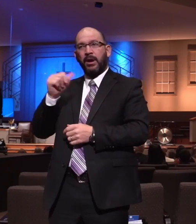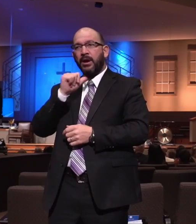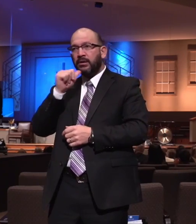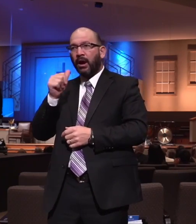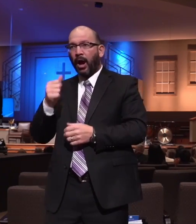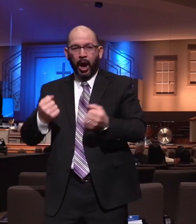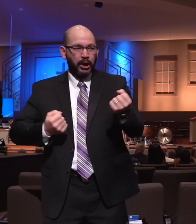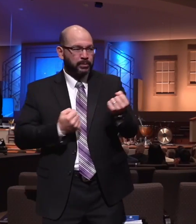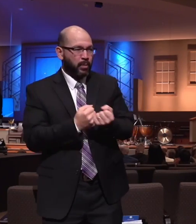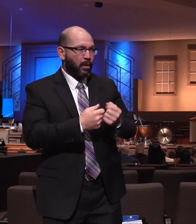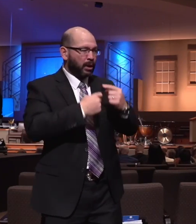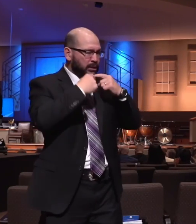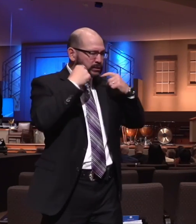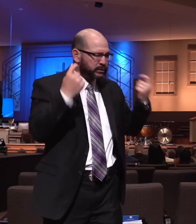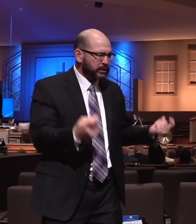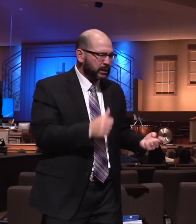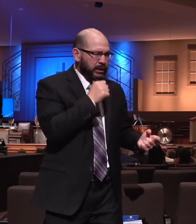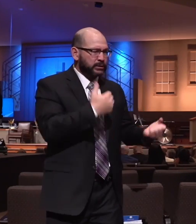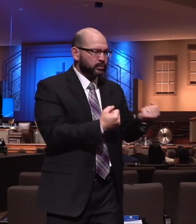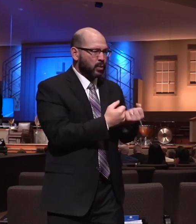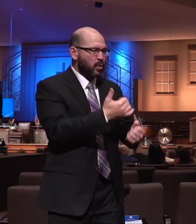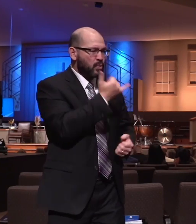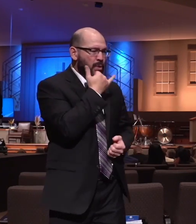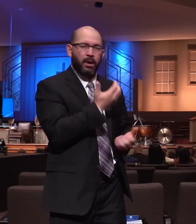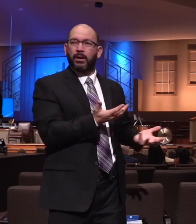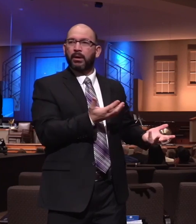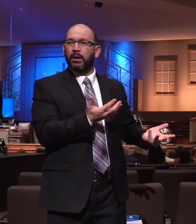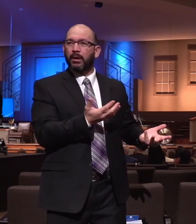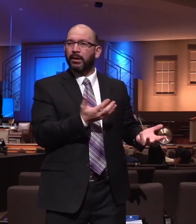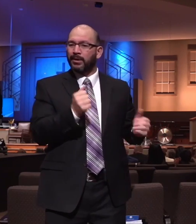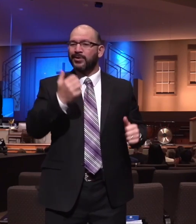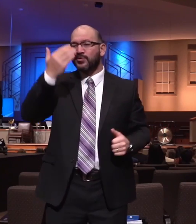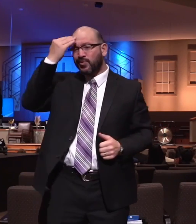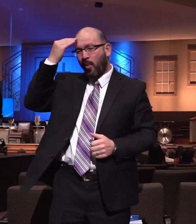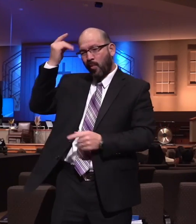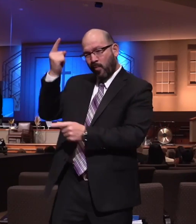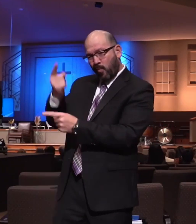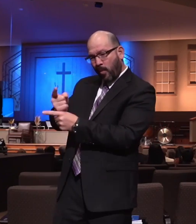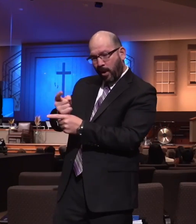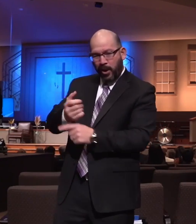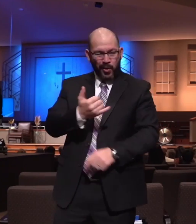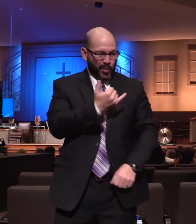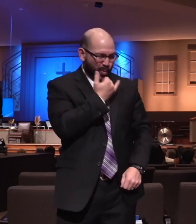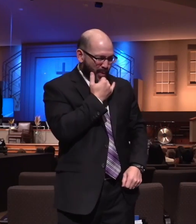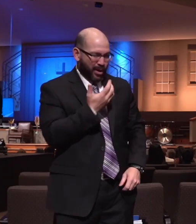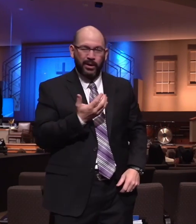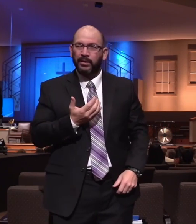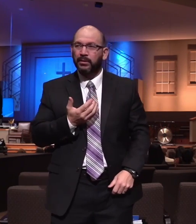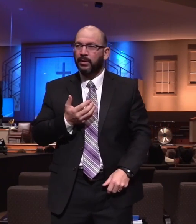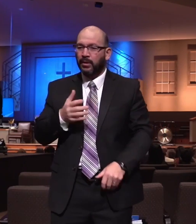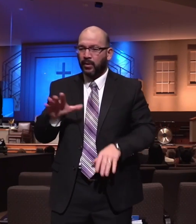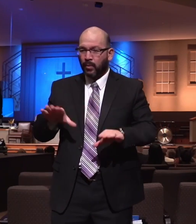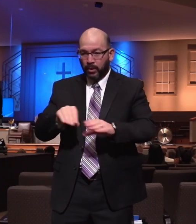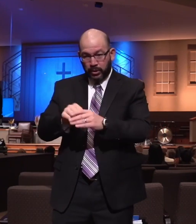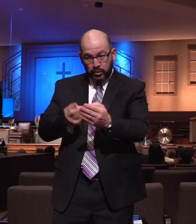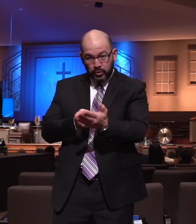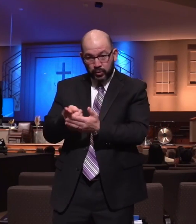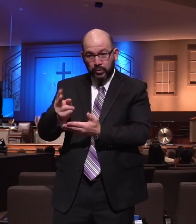of God's will, away from God's truth. You have discernment. Walking in the truth means that you have discernment.